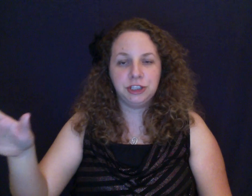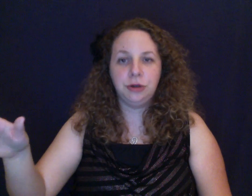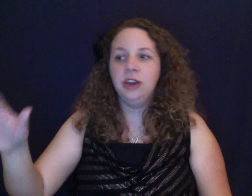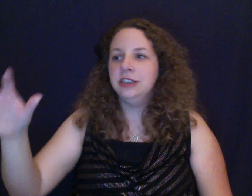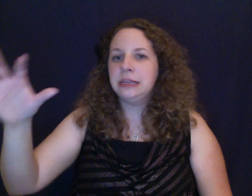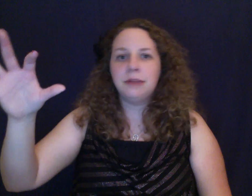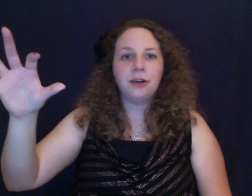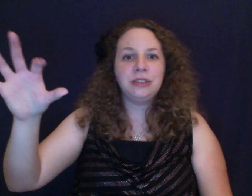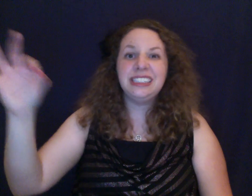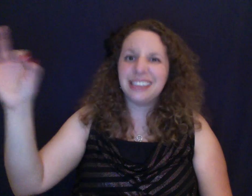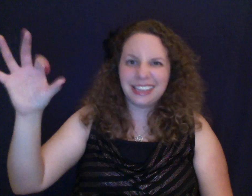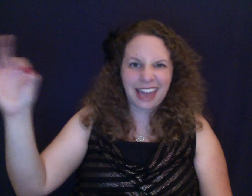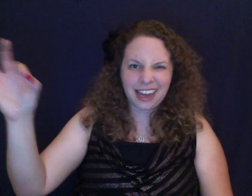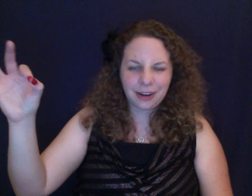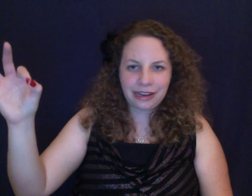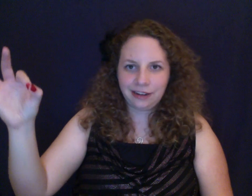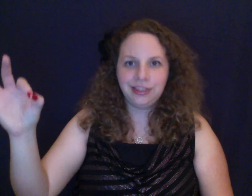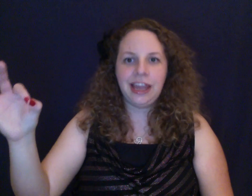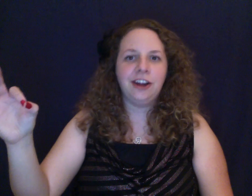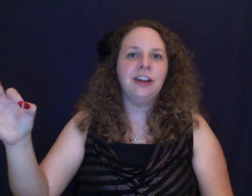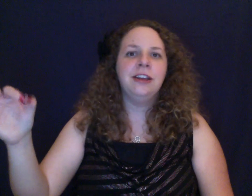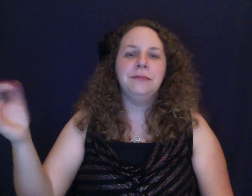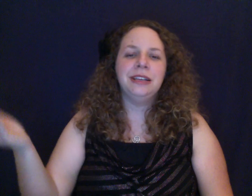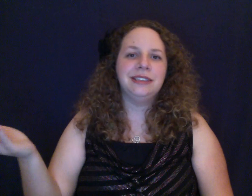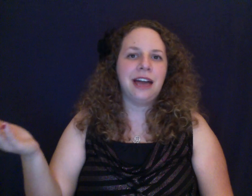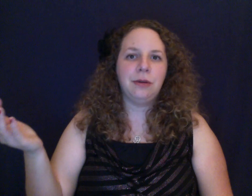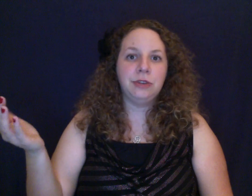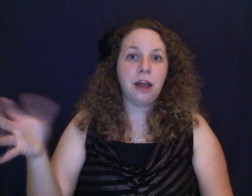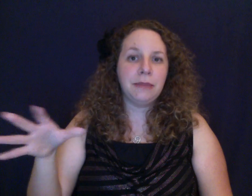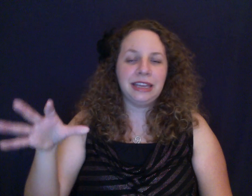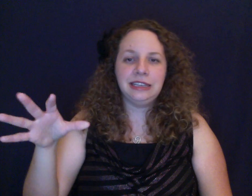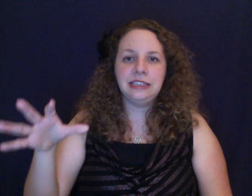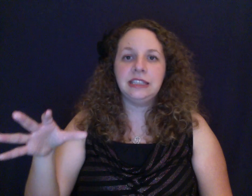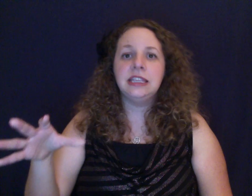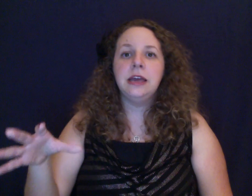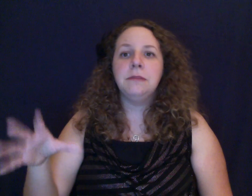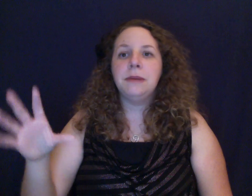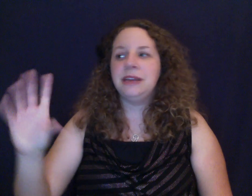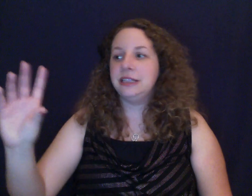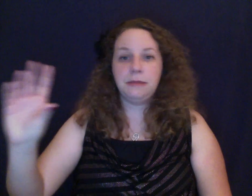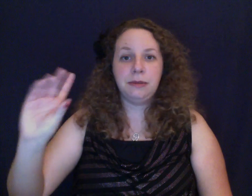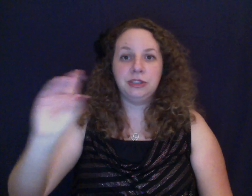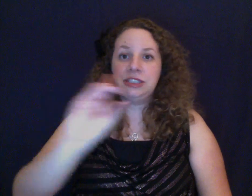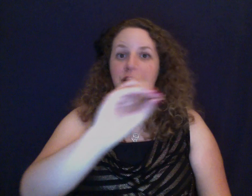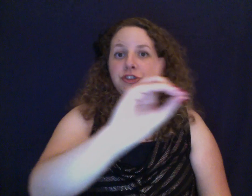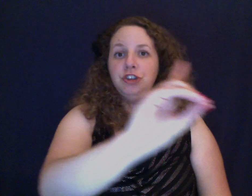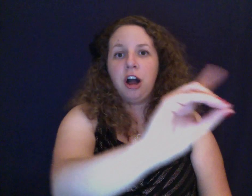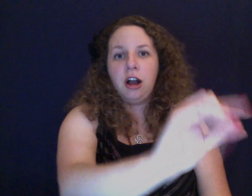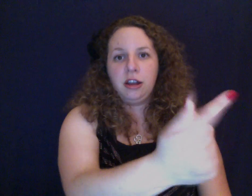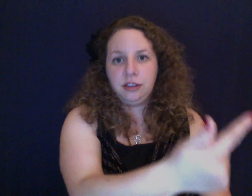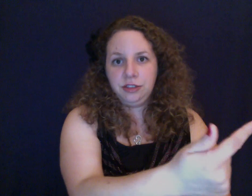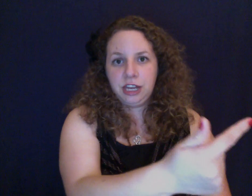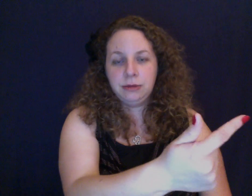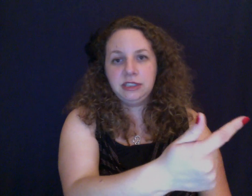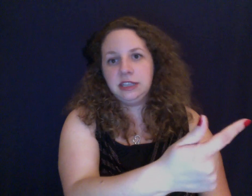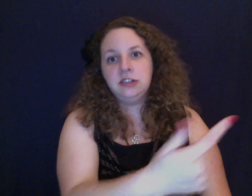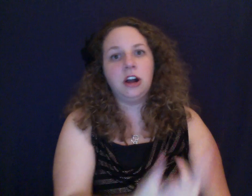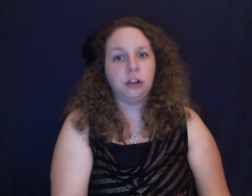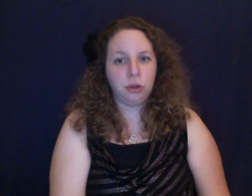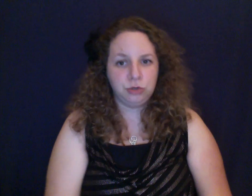do. So I'm not going to sign cat out here in the air because that would not make any sense, but because I'm able to sign dog, then I would sign dog closer